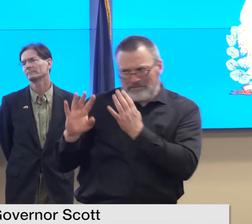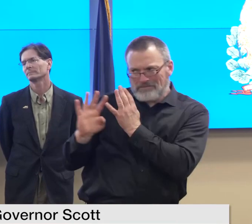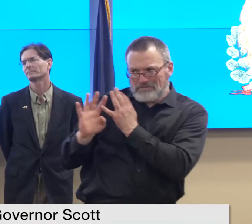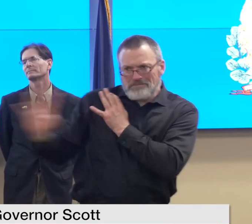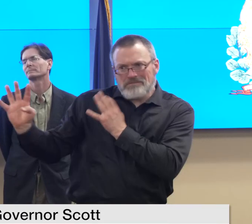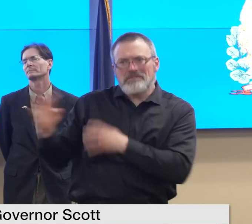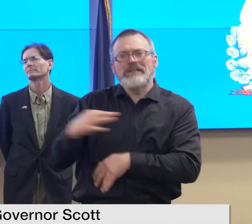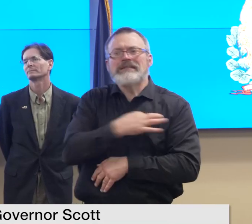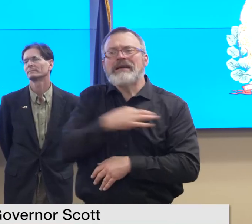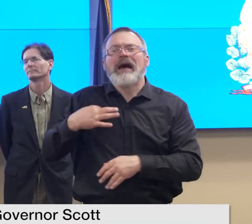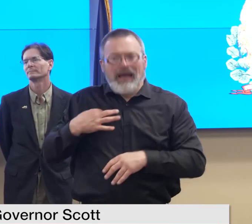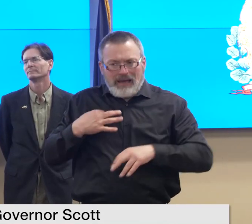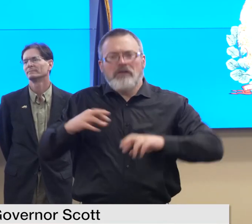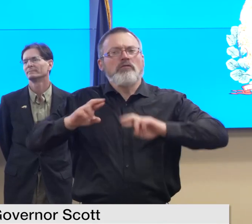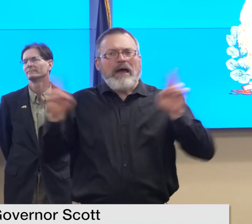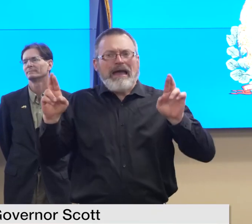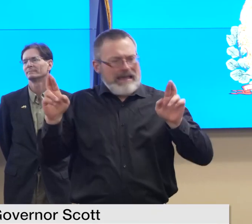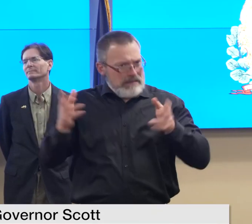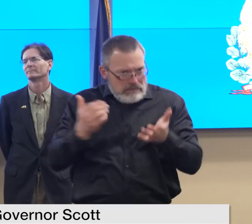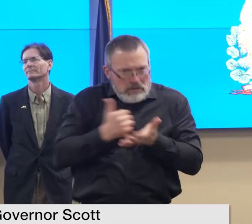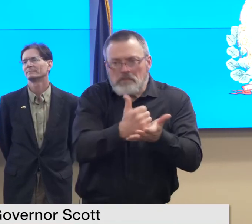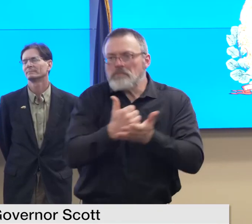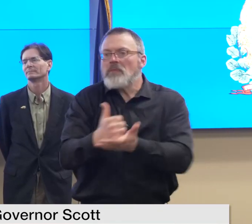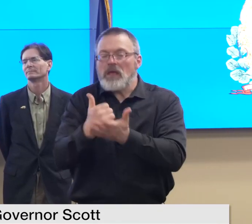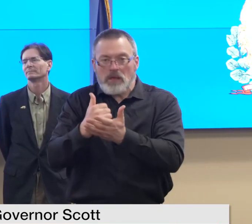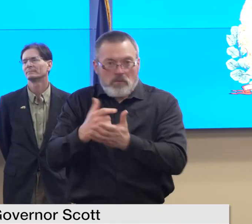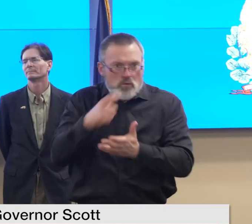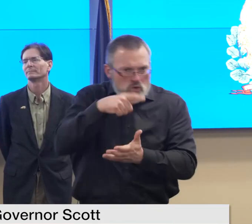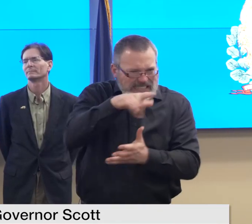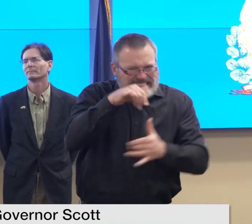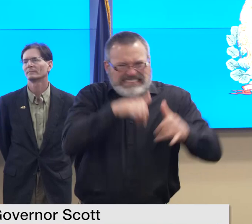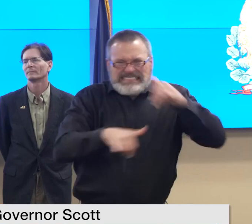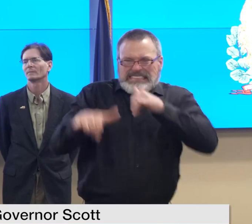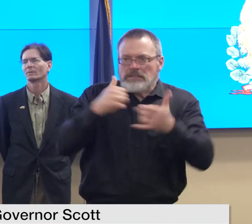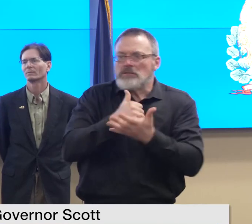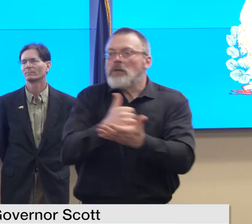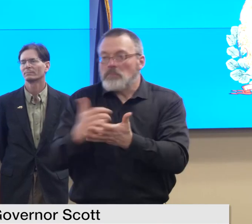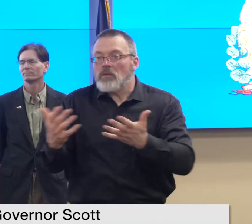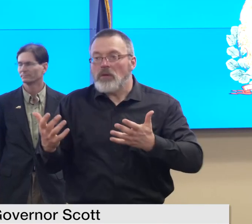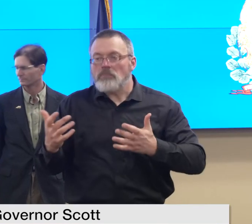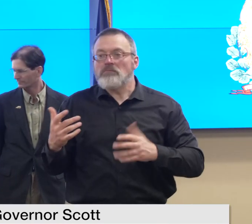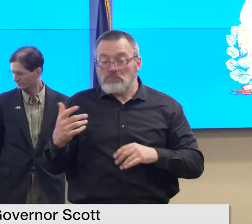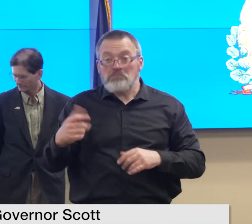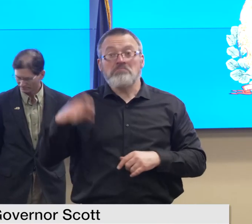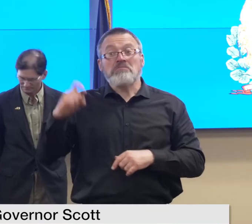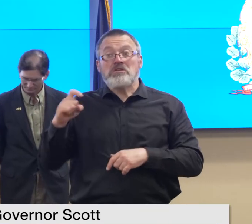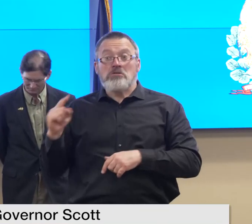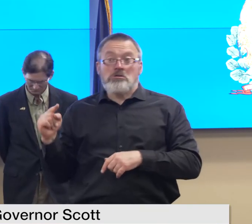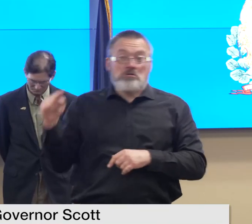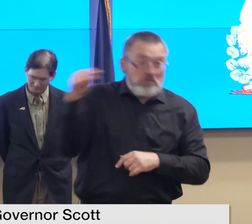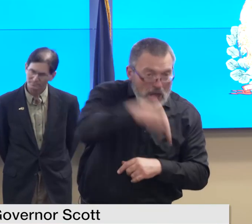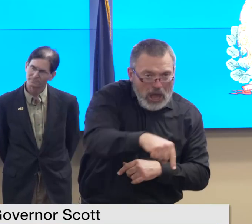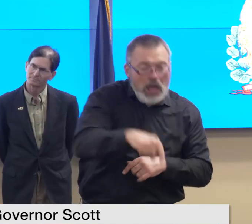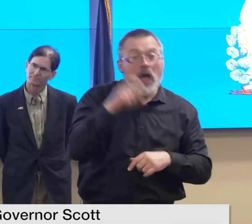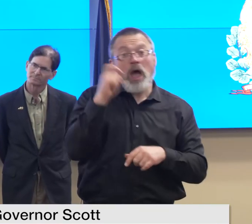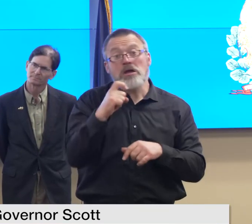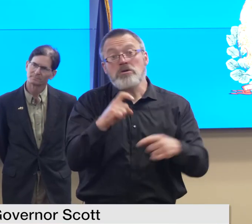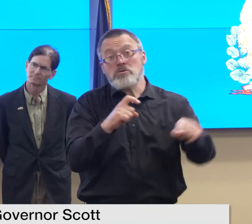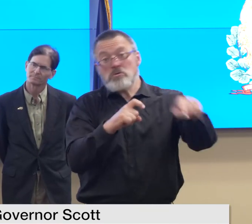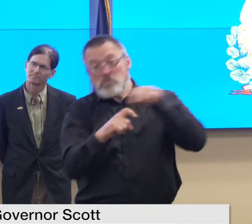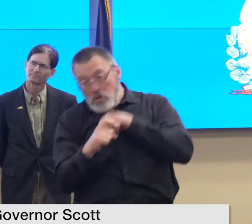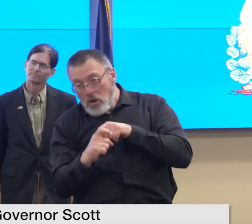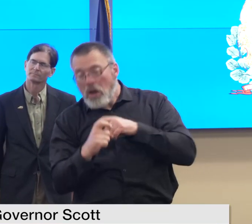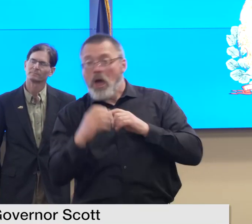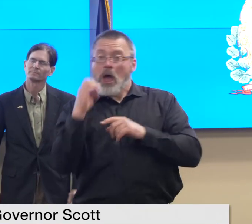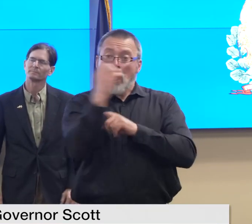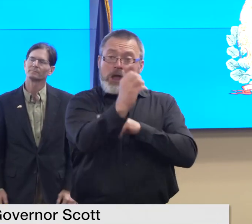this includes on-site visits and regular phone and email communication to ensure that towns know